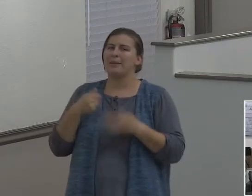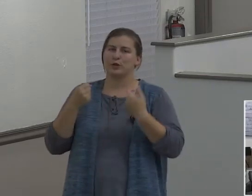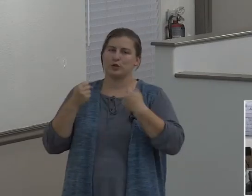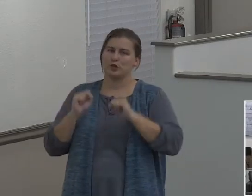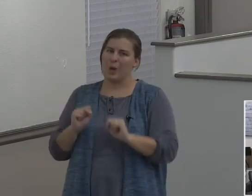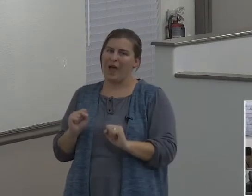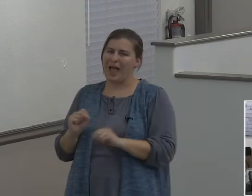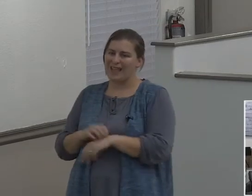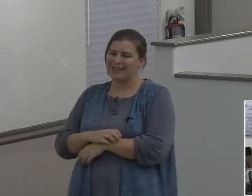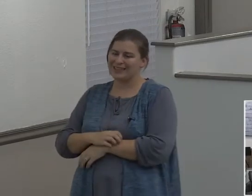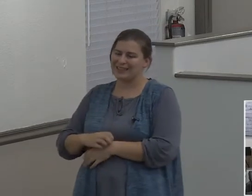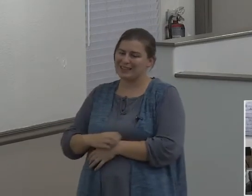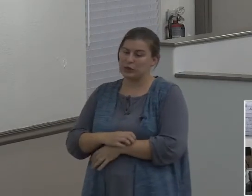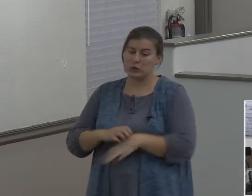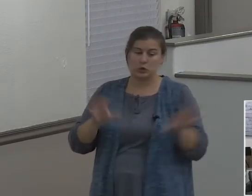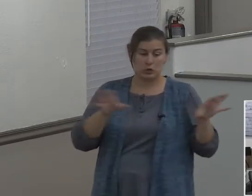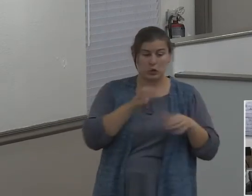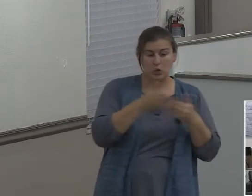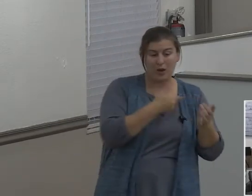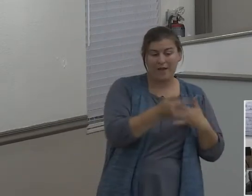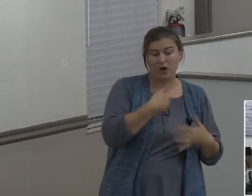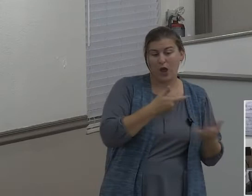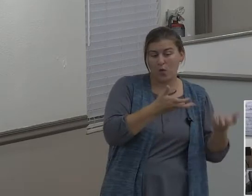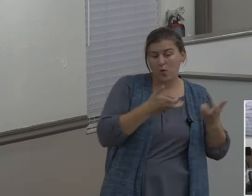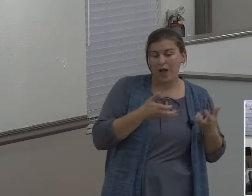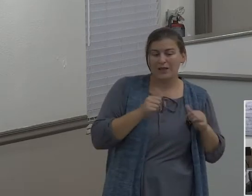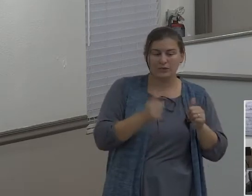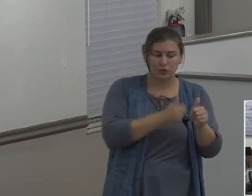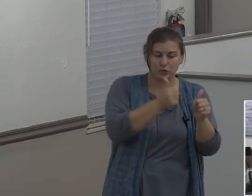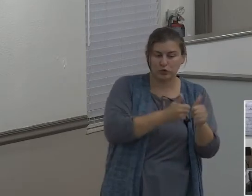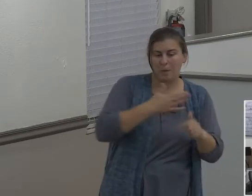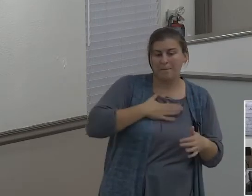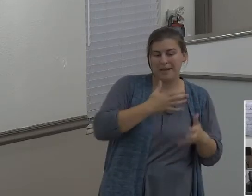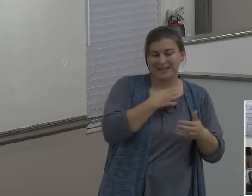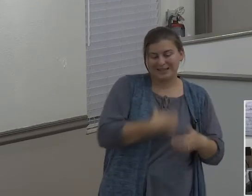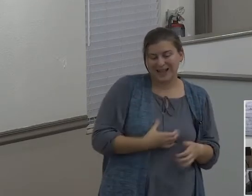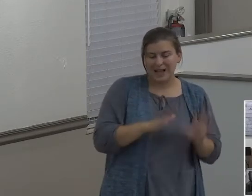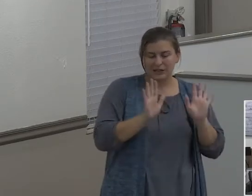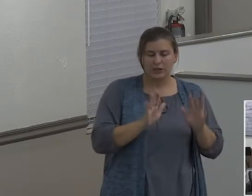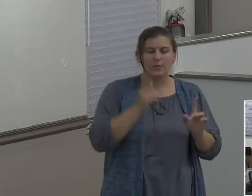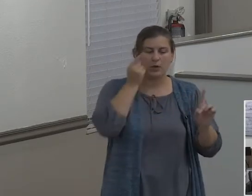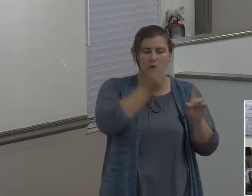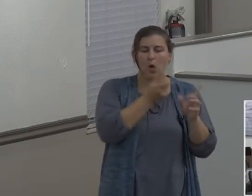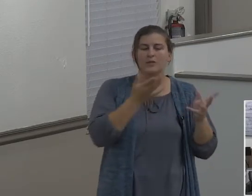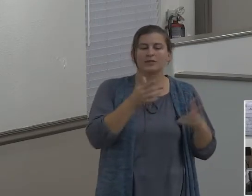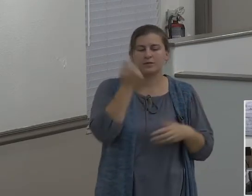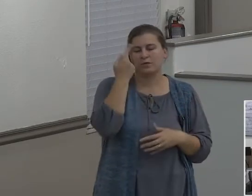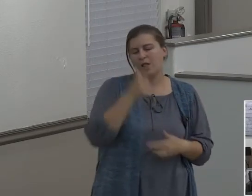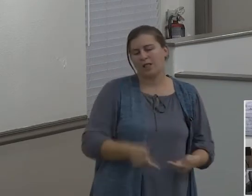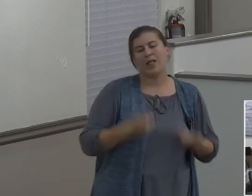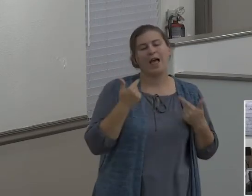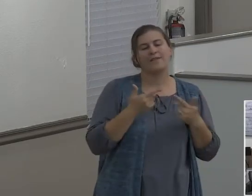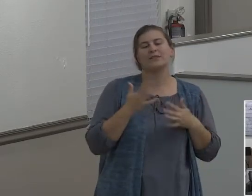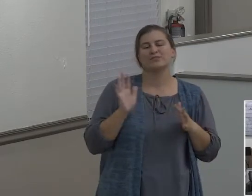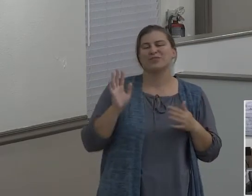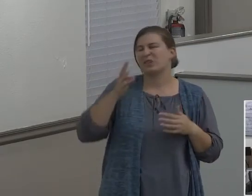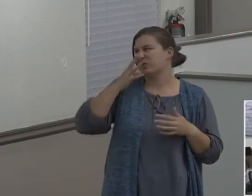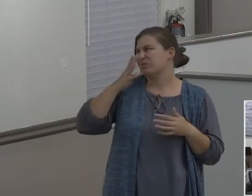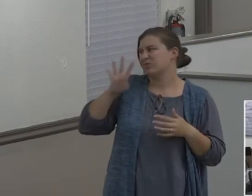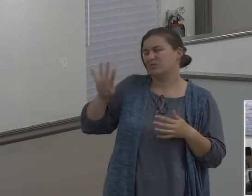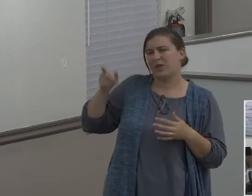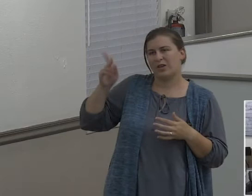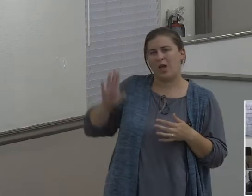whatever I want and pursue my own fleshly desires and goals for life. I've got something else in mind,